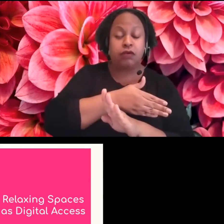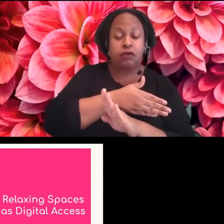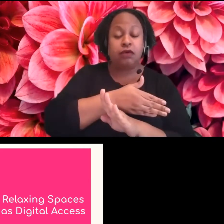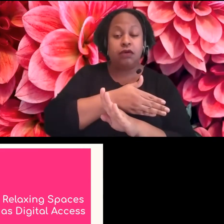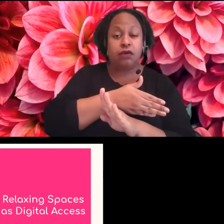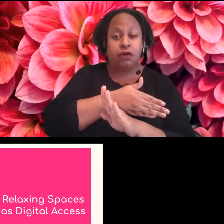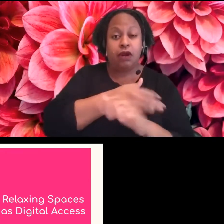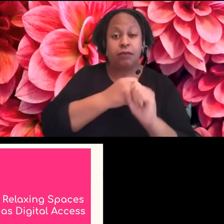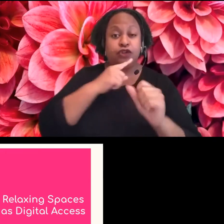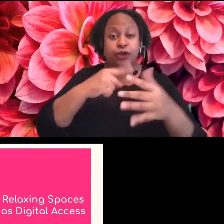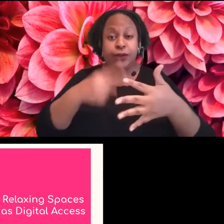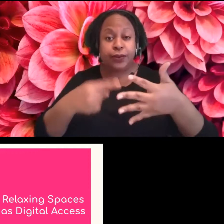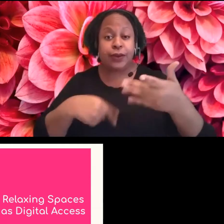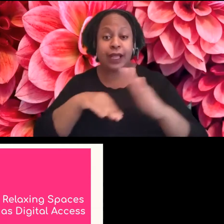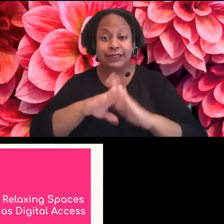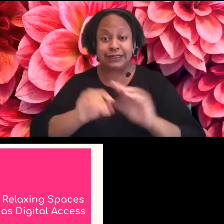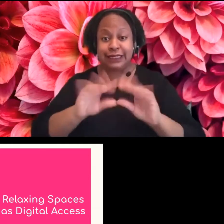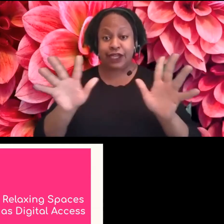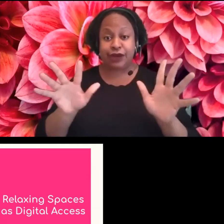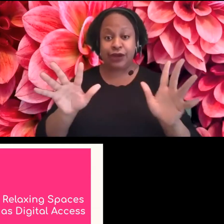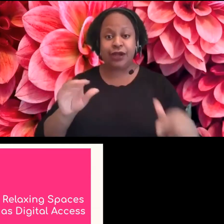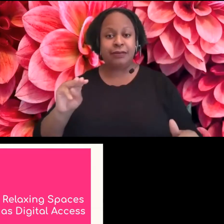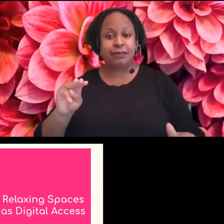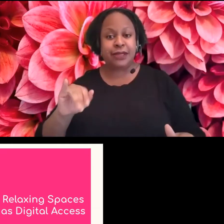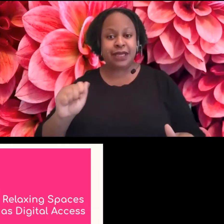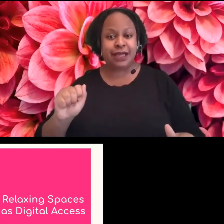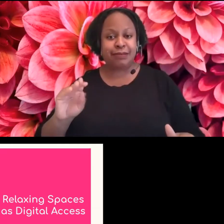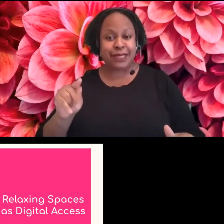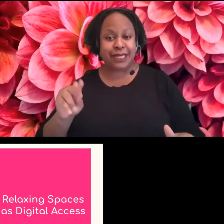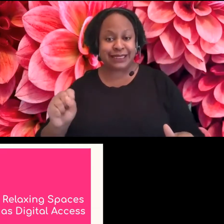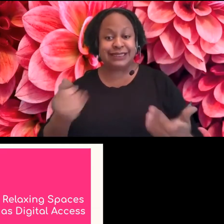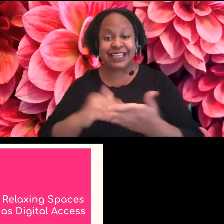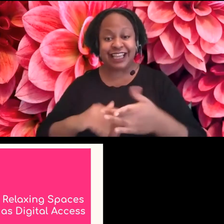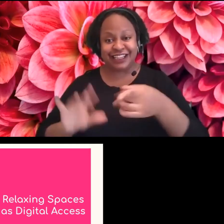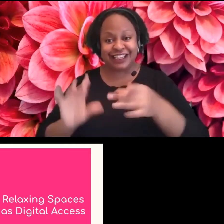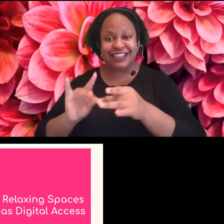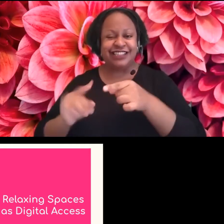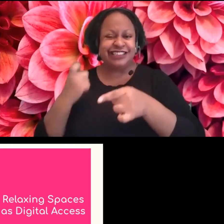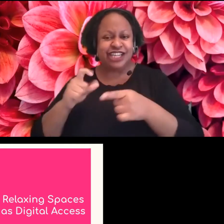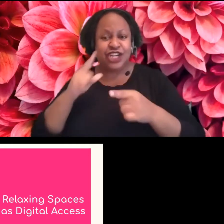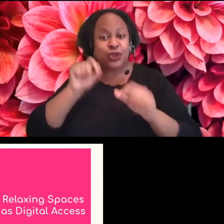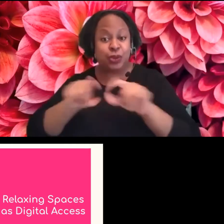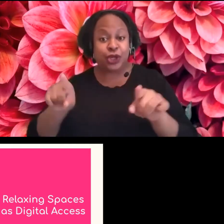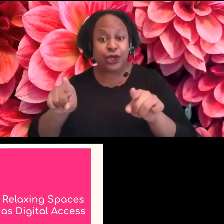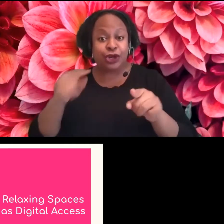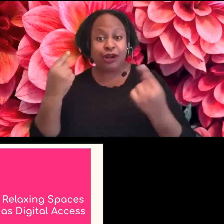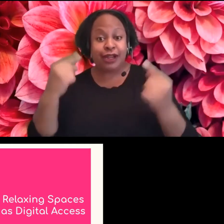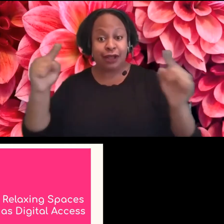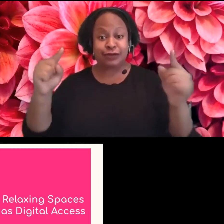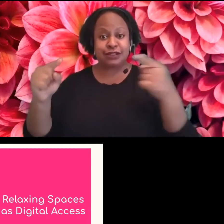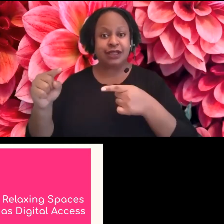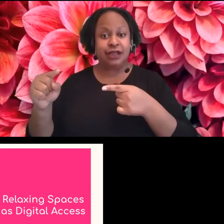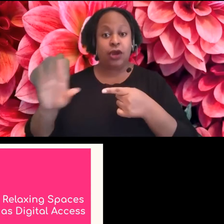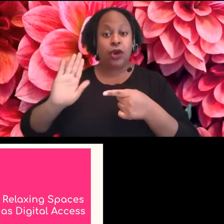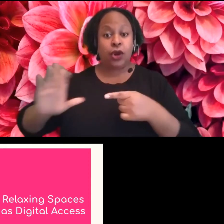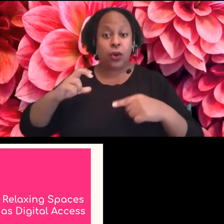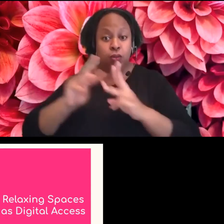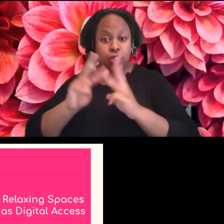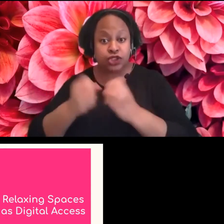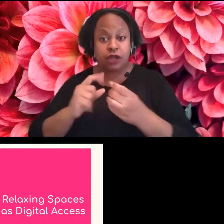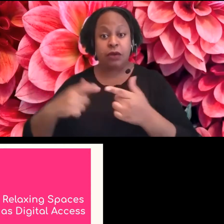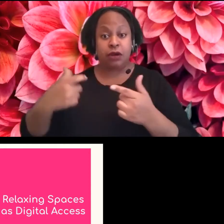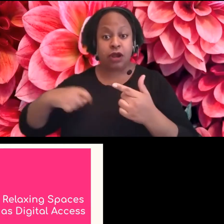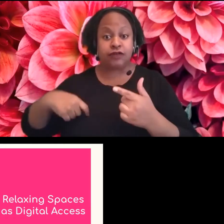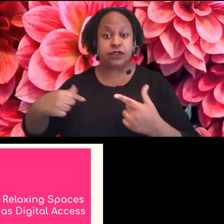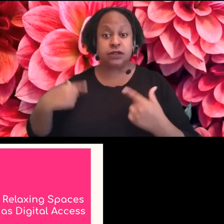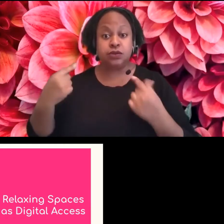me and me again, but I recently on Twitter, she was saying before all of her workshops or conferences, she puts up a screen that sits